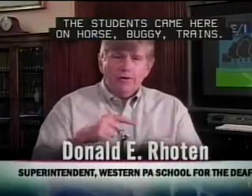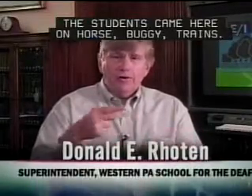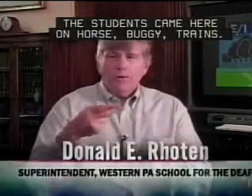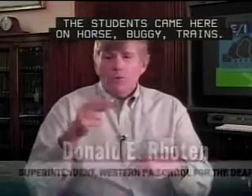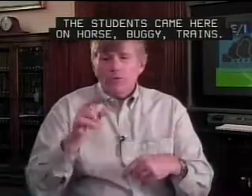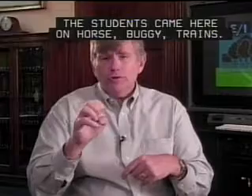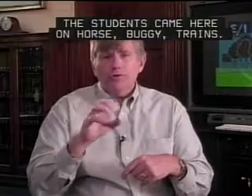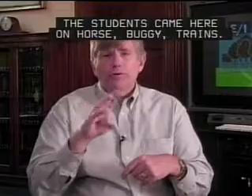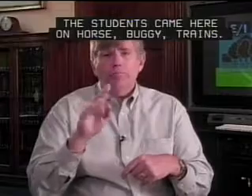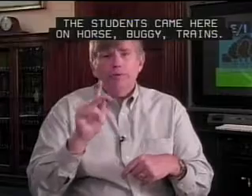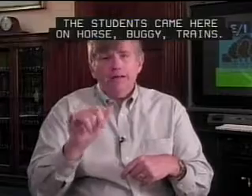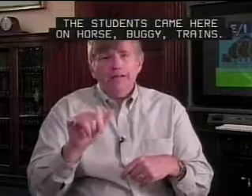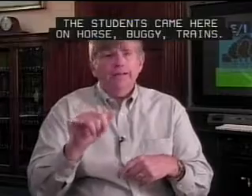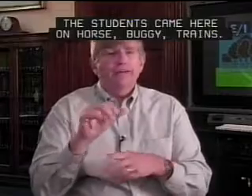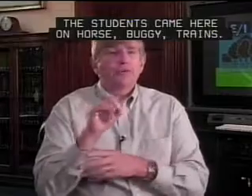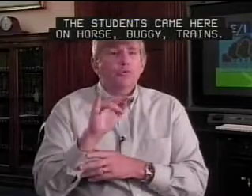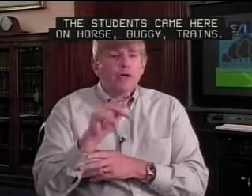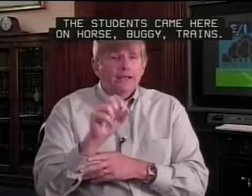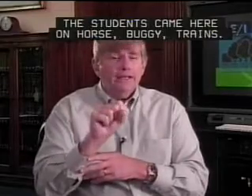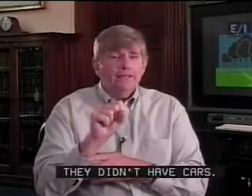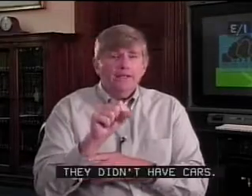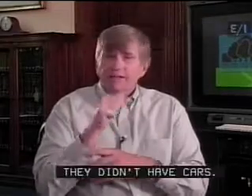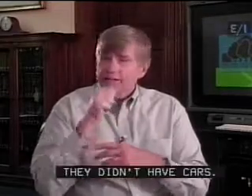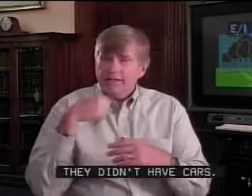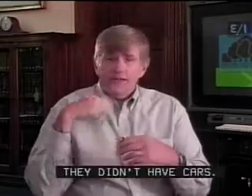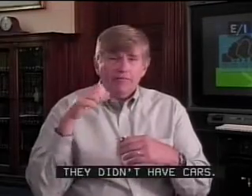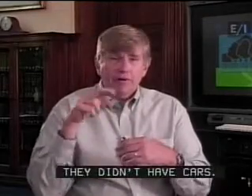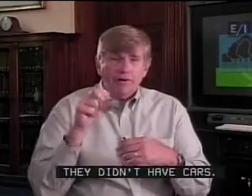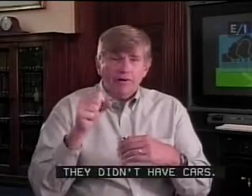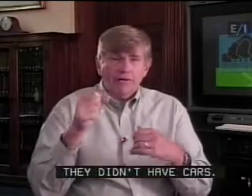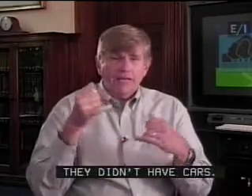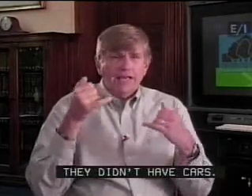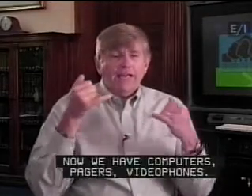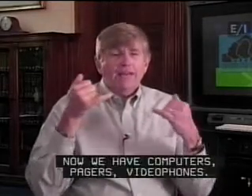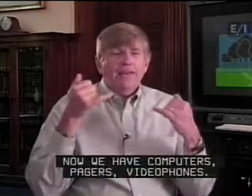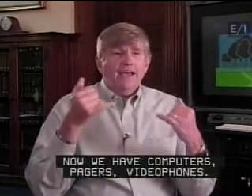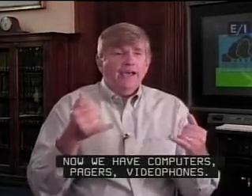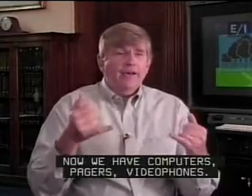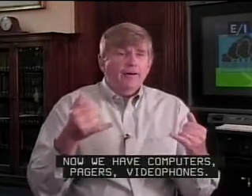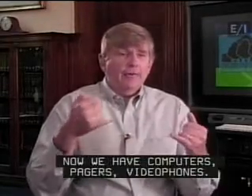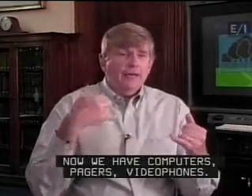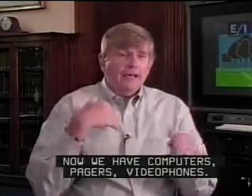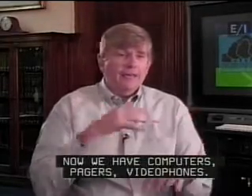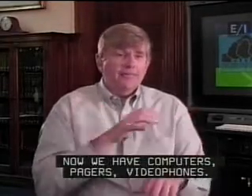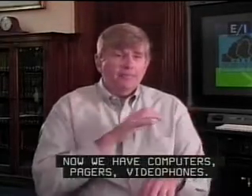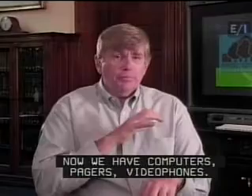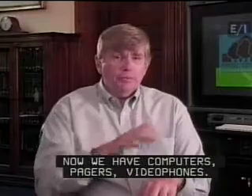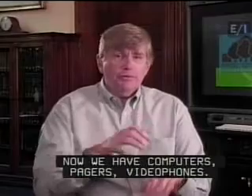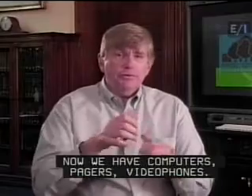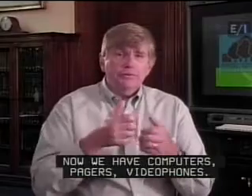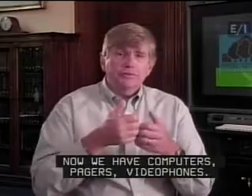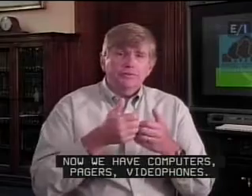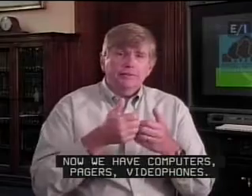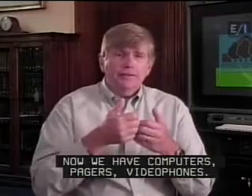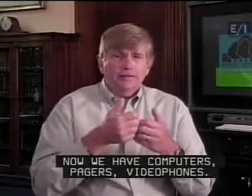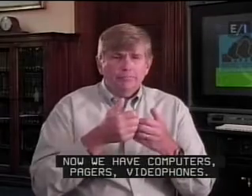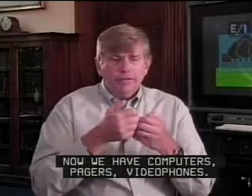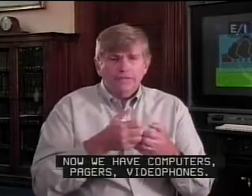horse buggy trains they didn't have cars now we have computers pagers